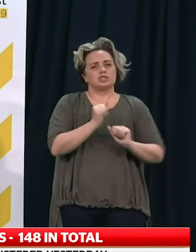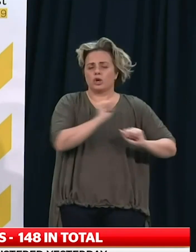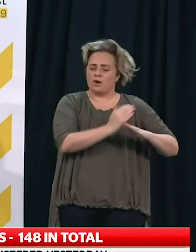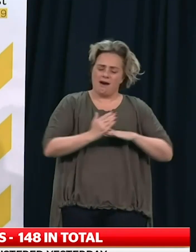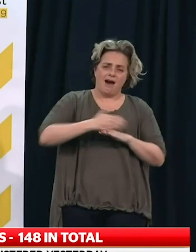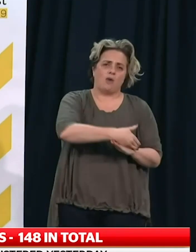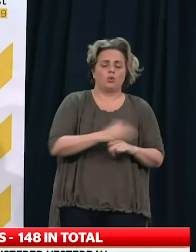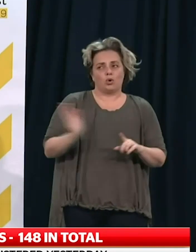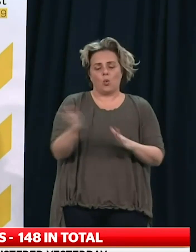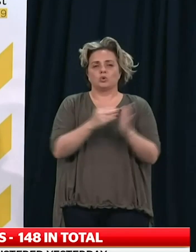by all New Zealanders.